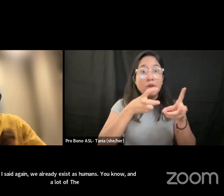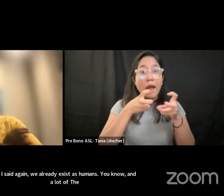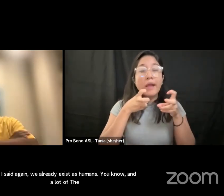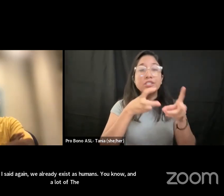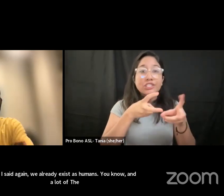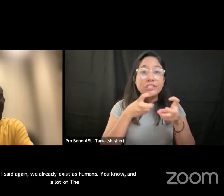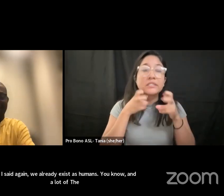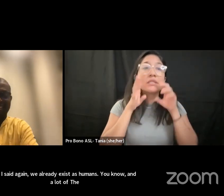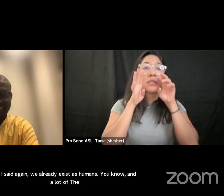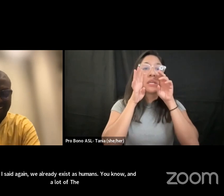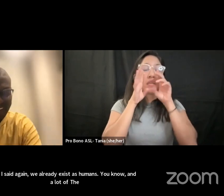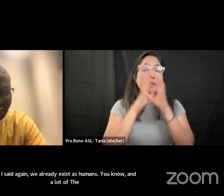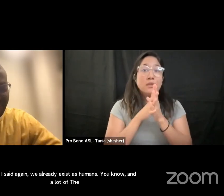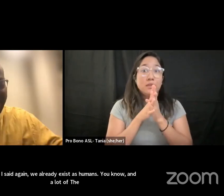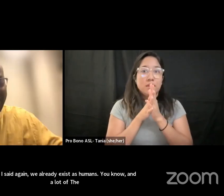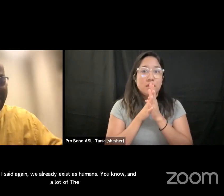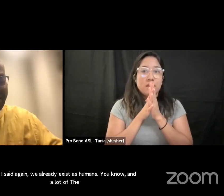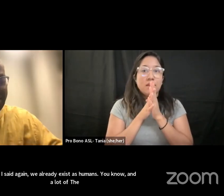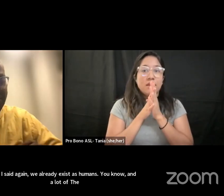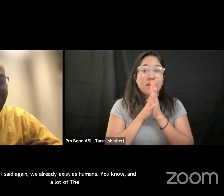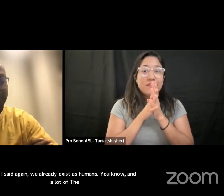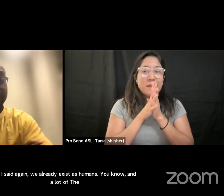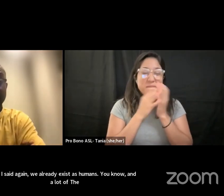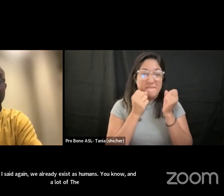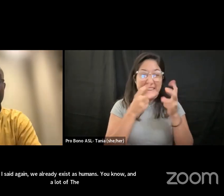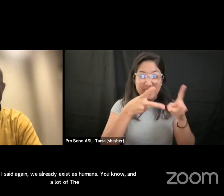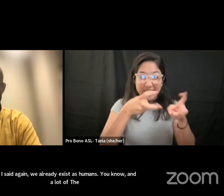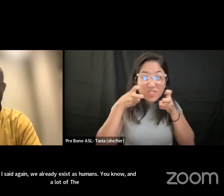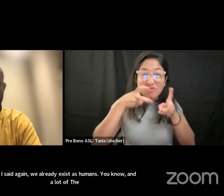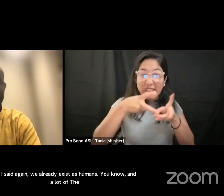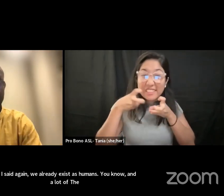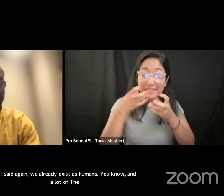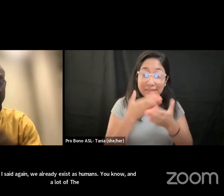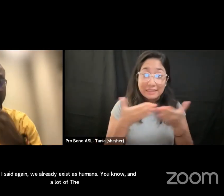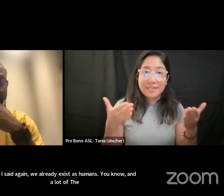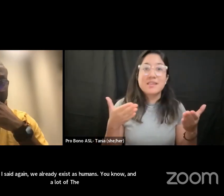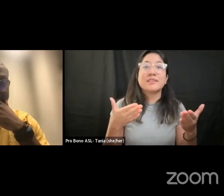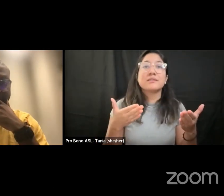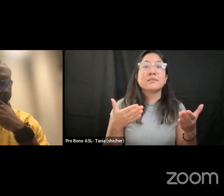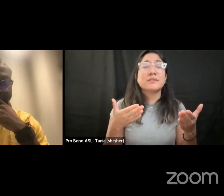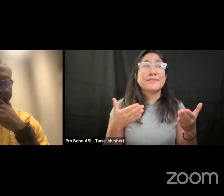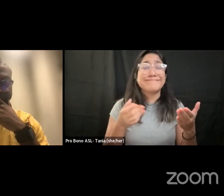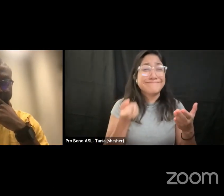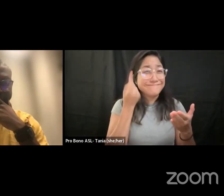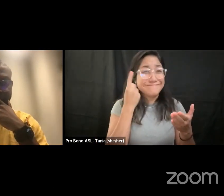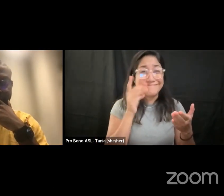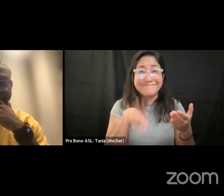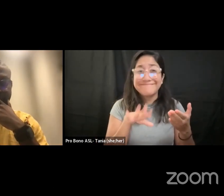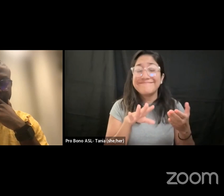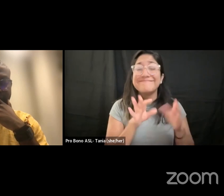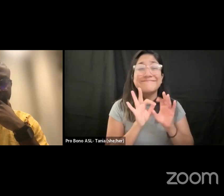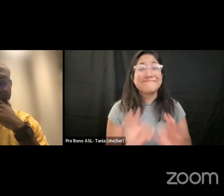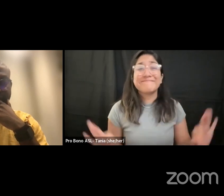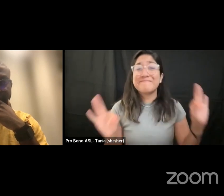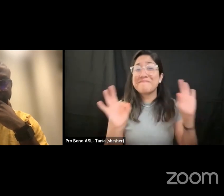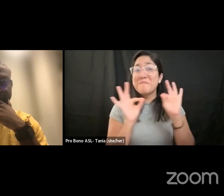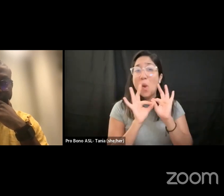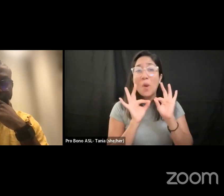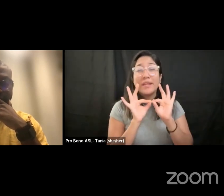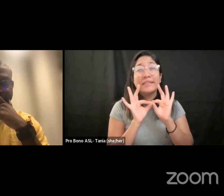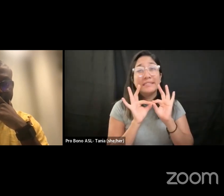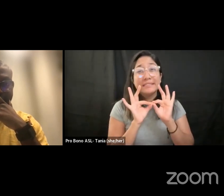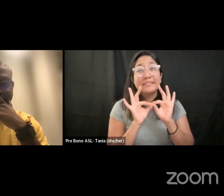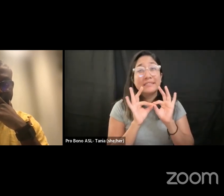now a lot of the things that are being extracted are vital somehow to a certain point